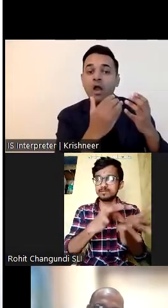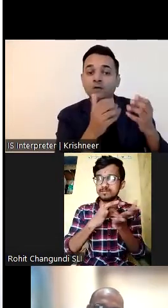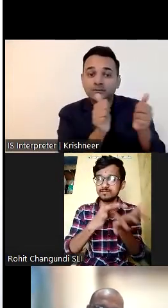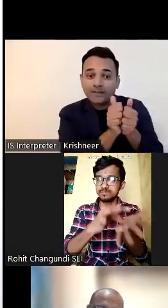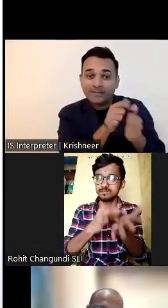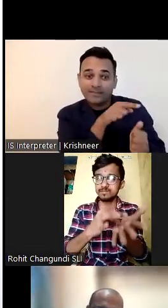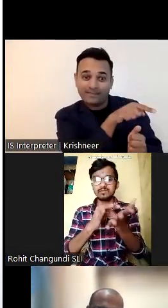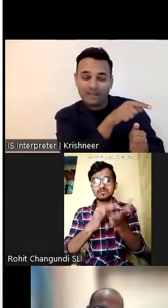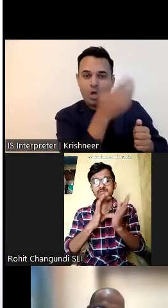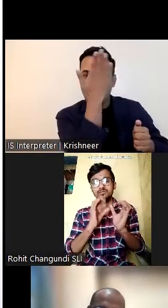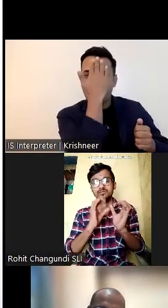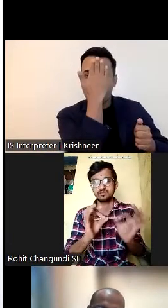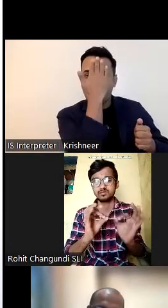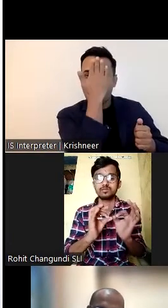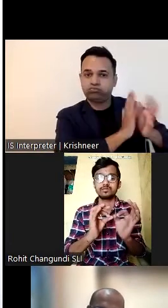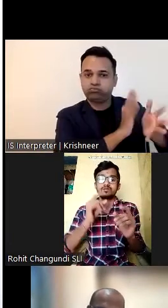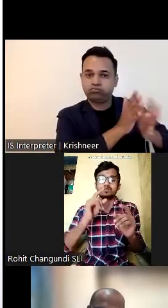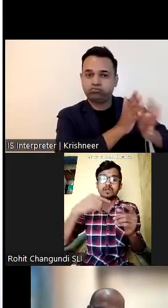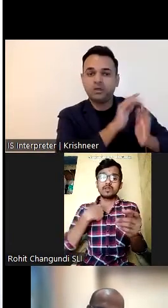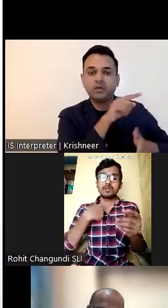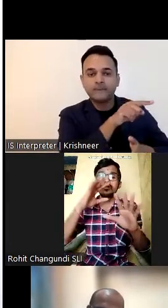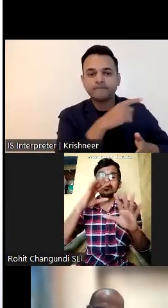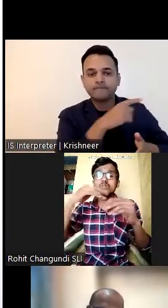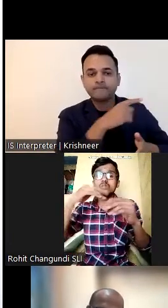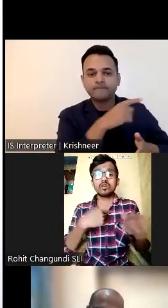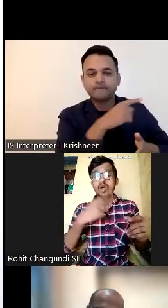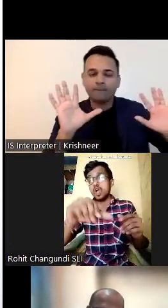on a piece of paper and a little bit of lip reading.